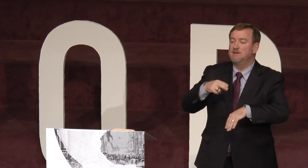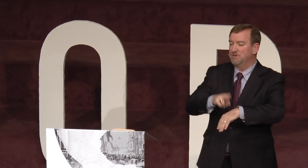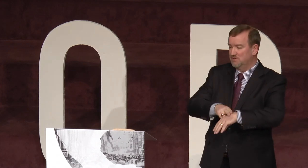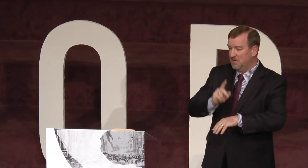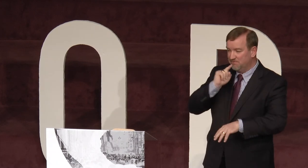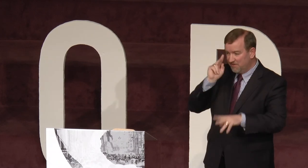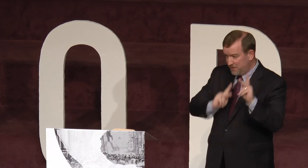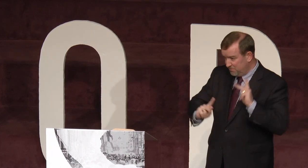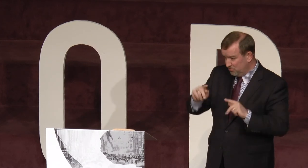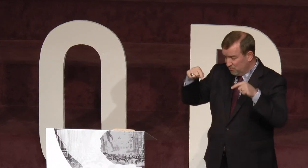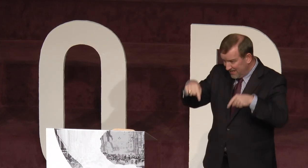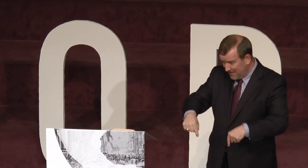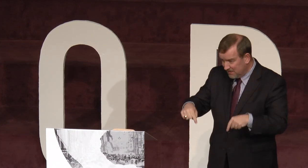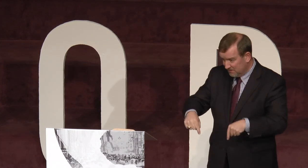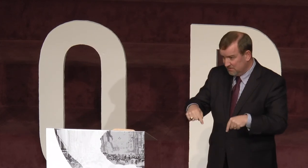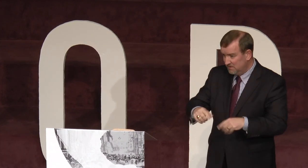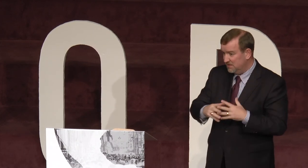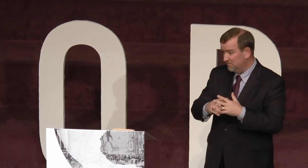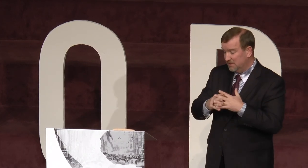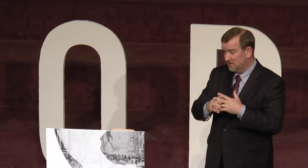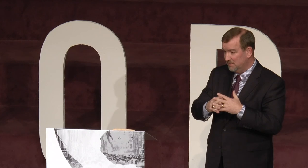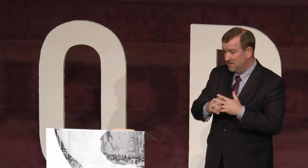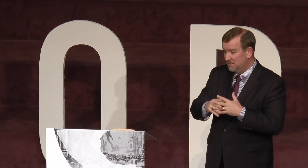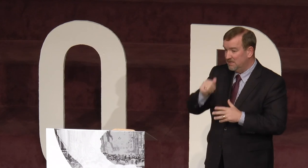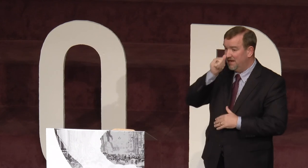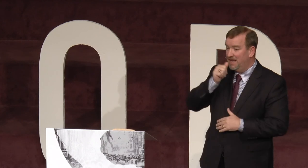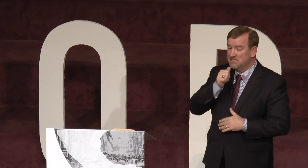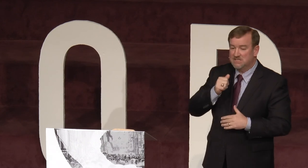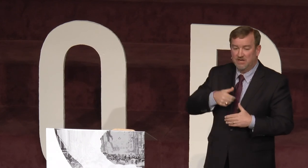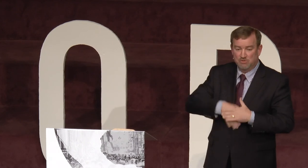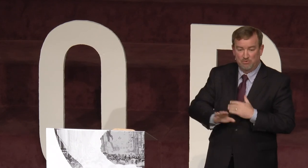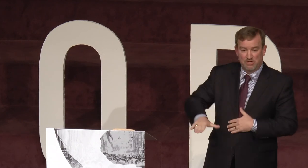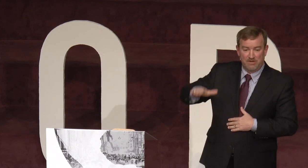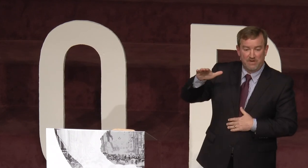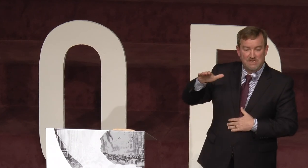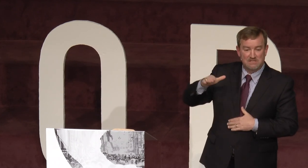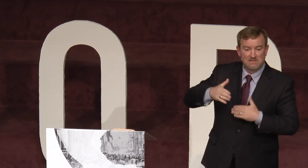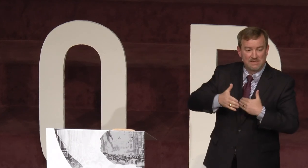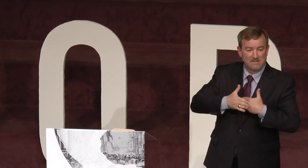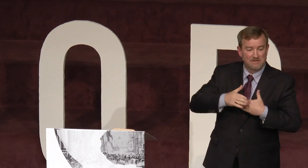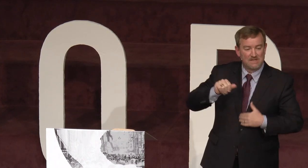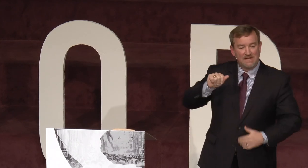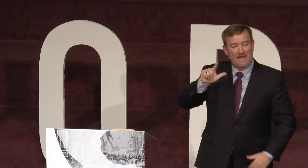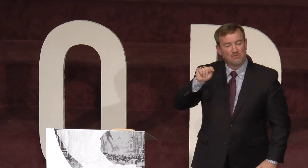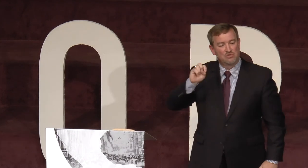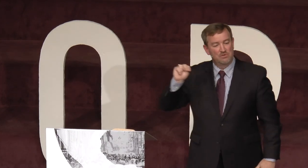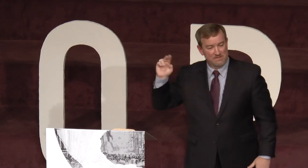typical of deaf people right here in America. Now, Alan Snare was born and raised near Altoona,